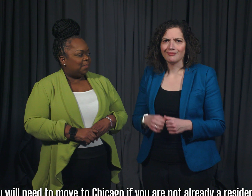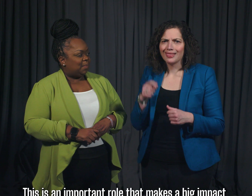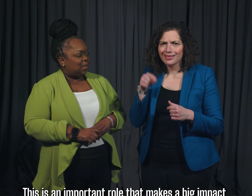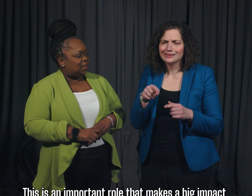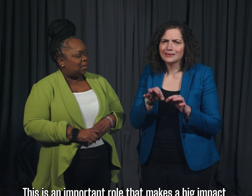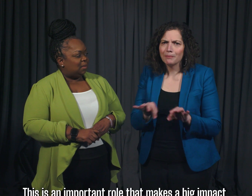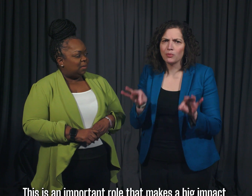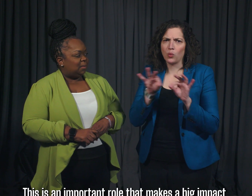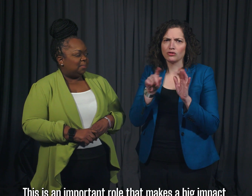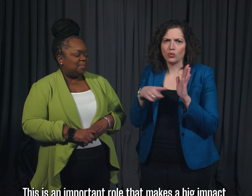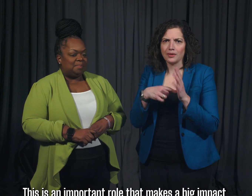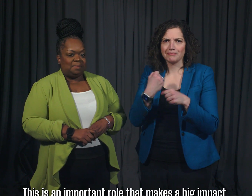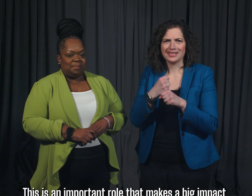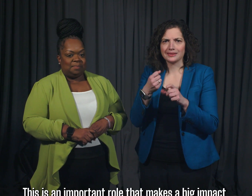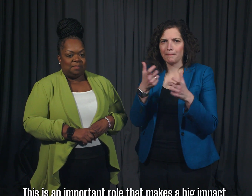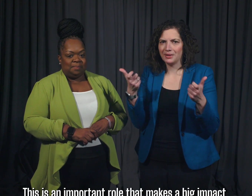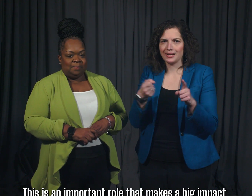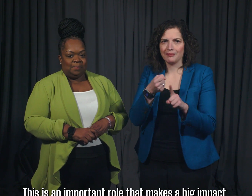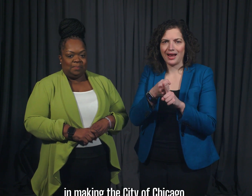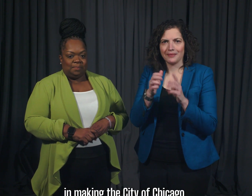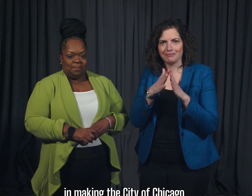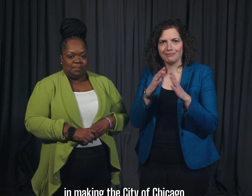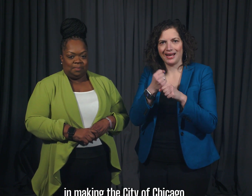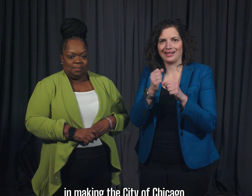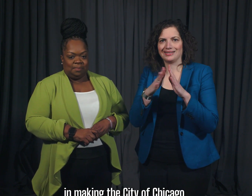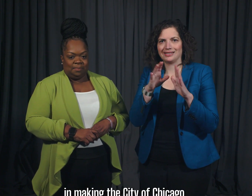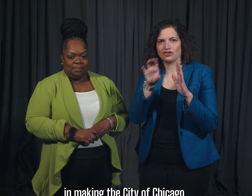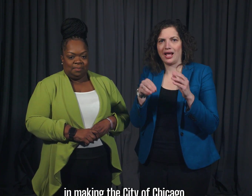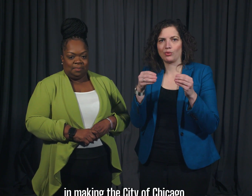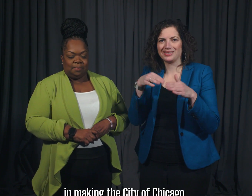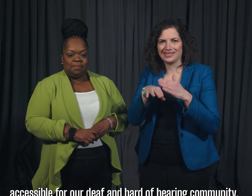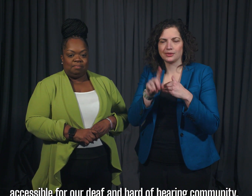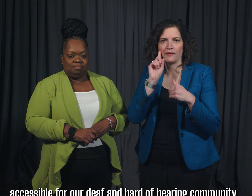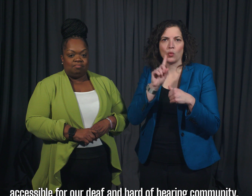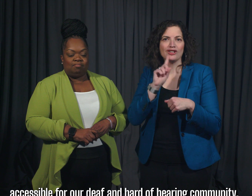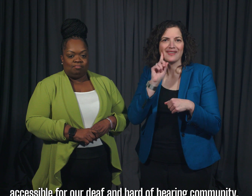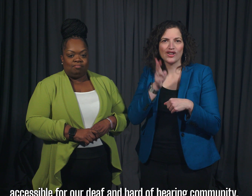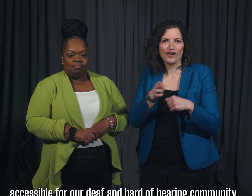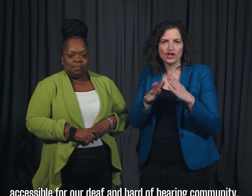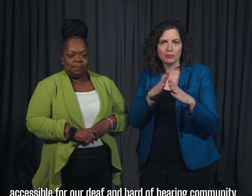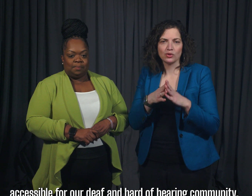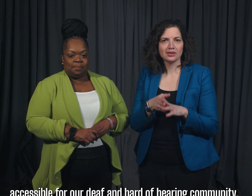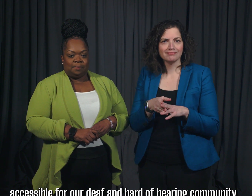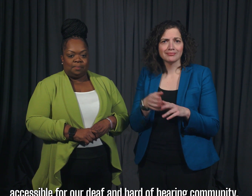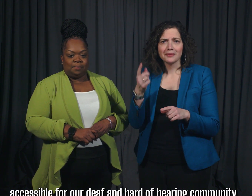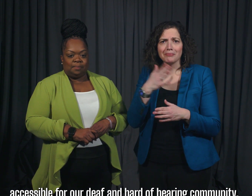This is an important role that makes a big impact in making the city of Chicago accessible for our deaf and hard of hearing community.